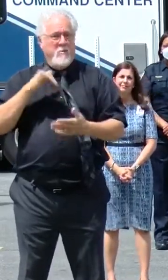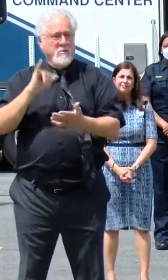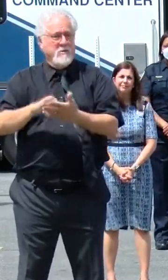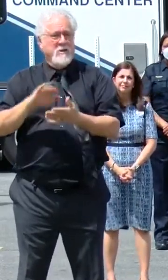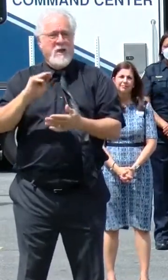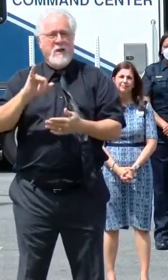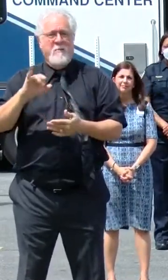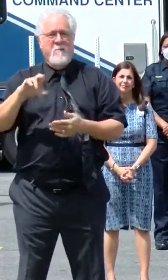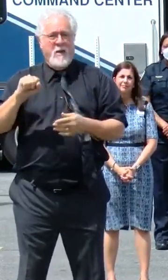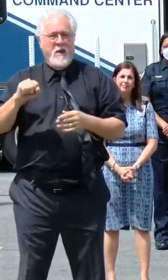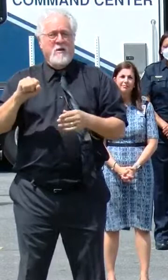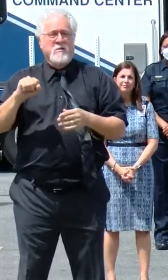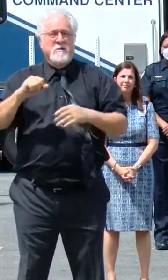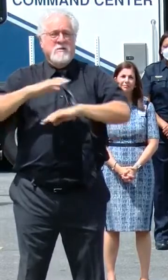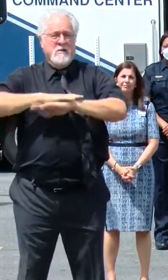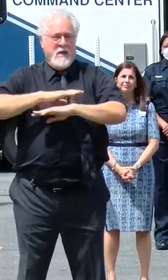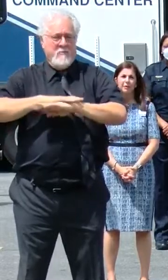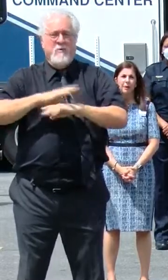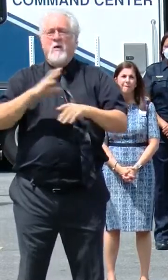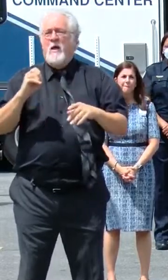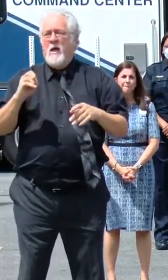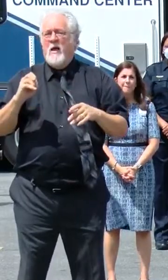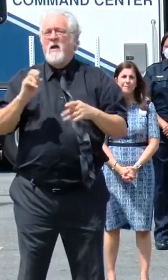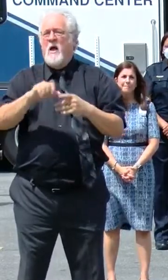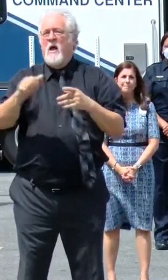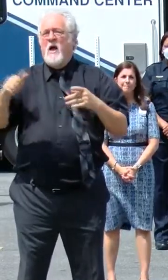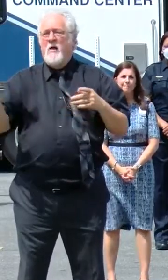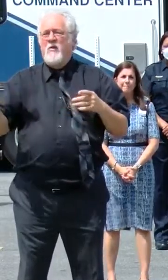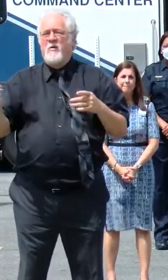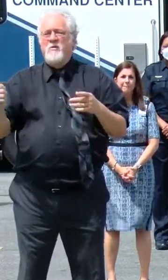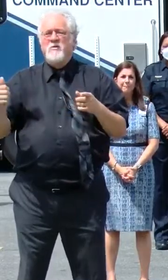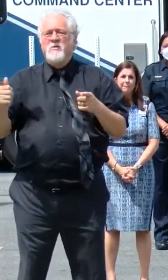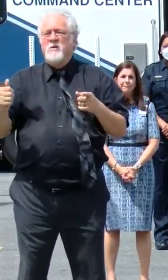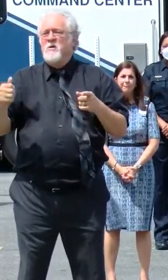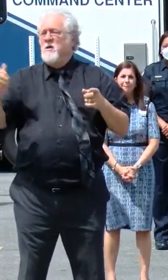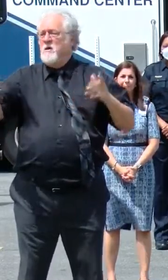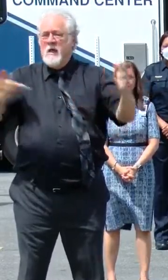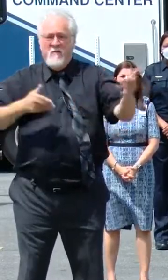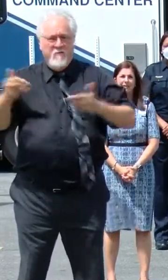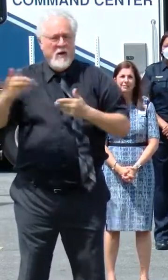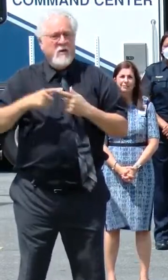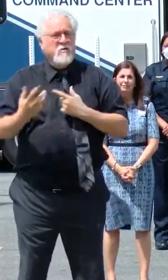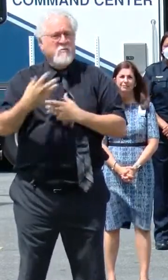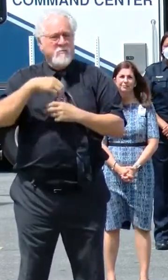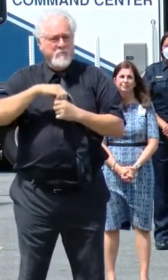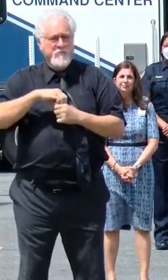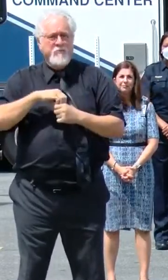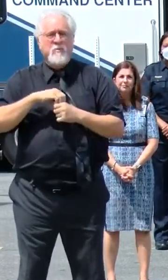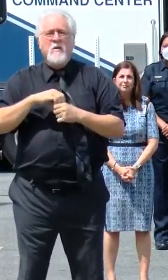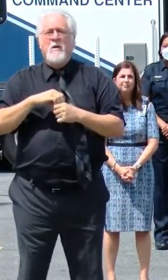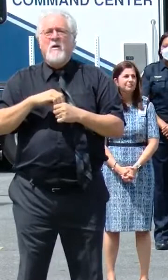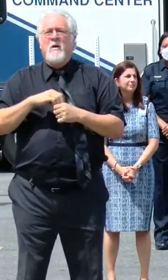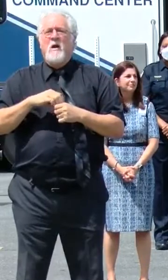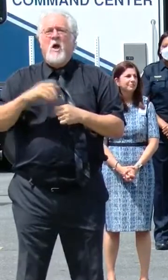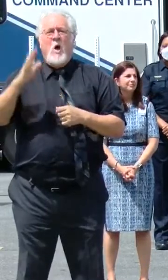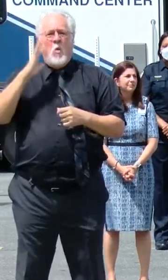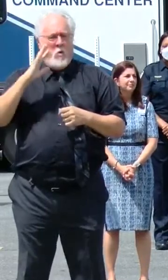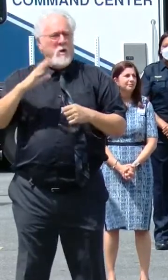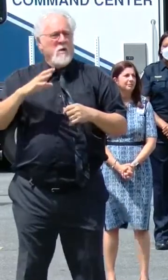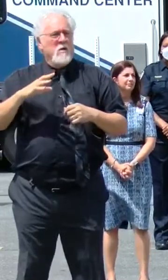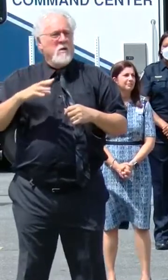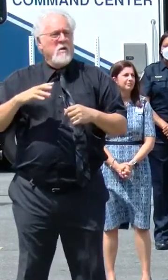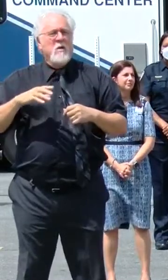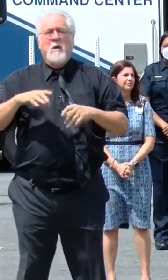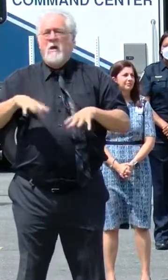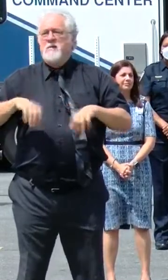roundtable, as well as others who will be invited to be a part of that working group, will be taking